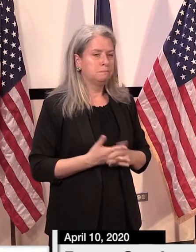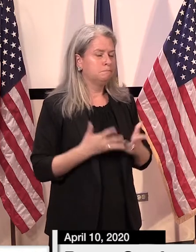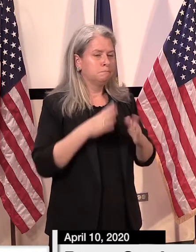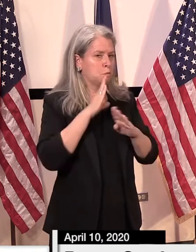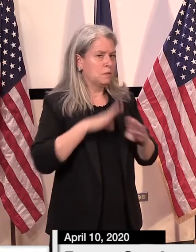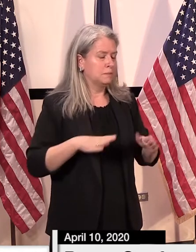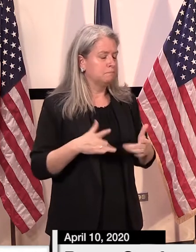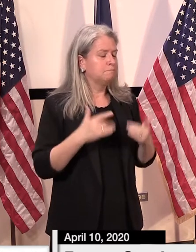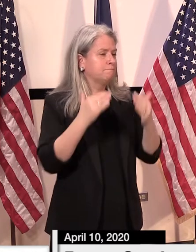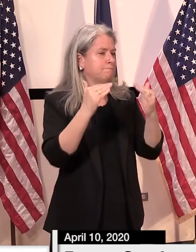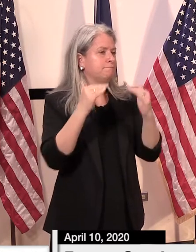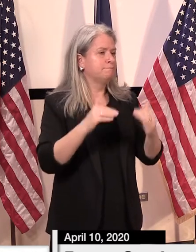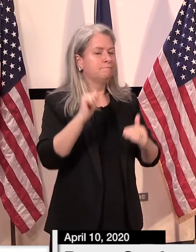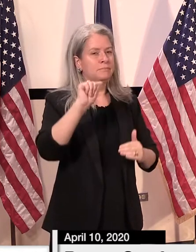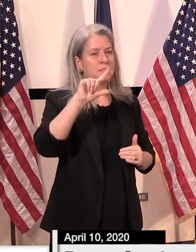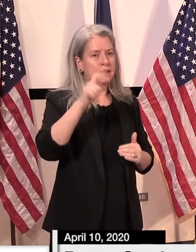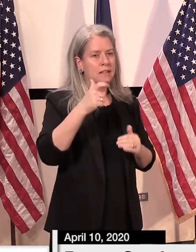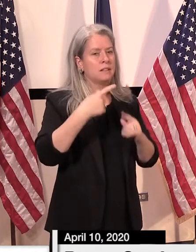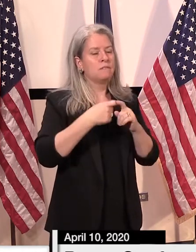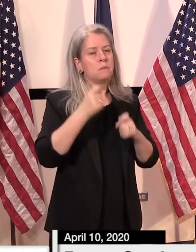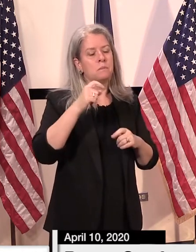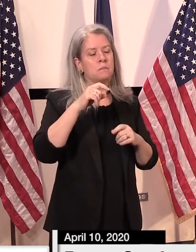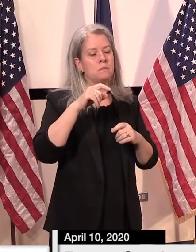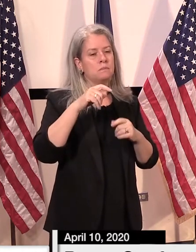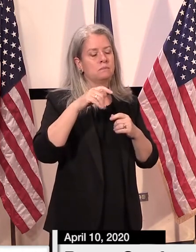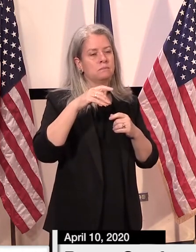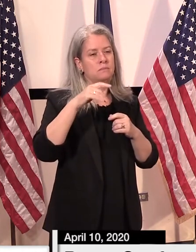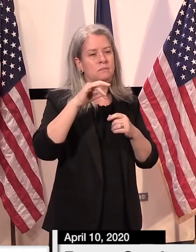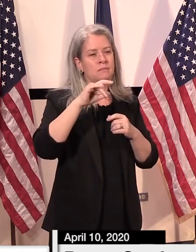I'm going to move to Alex at the Journal Opinion.